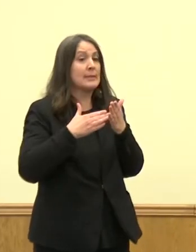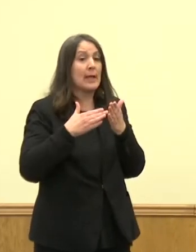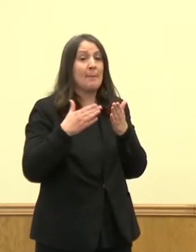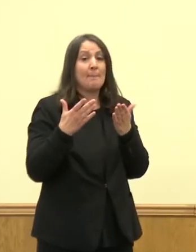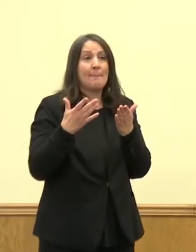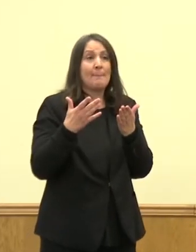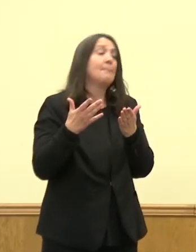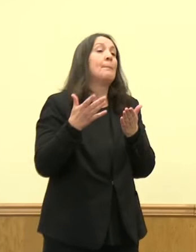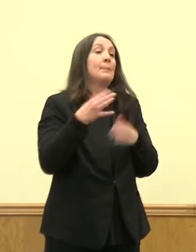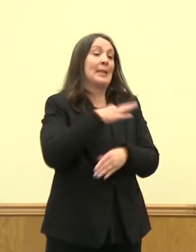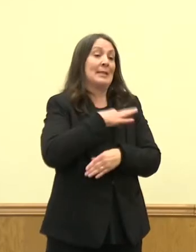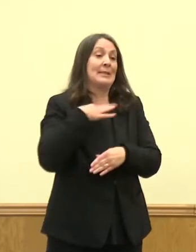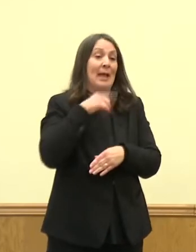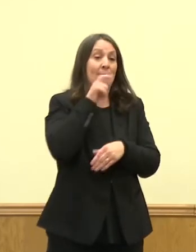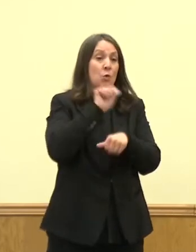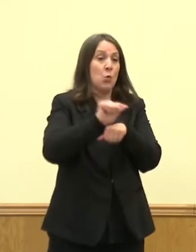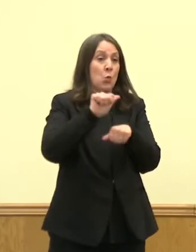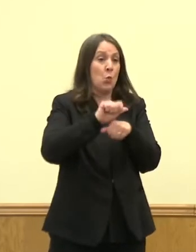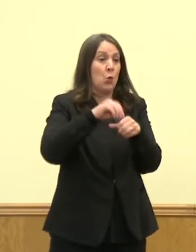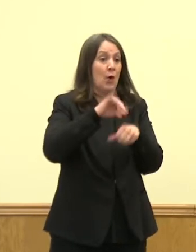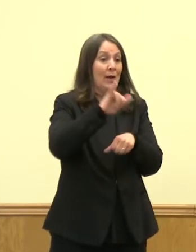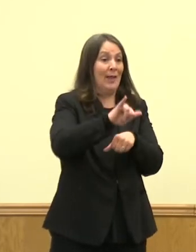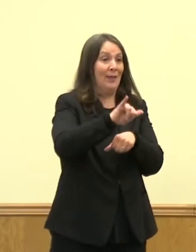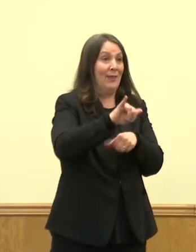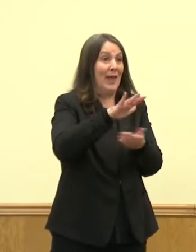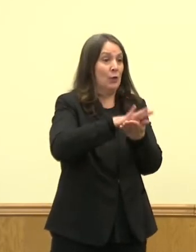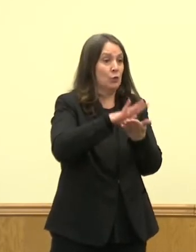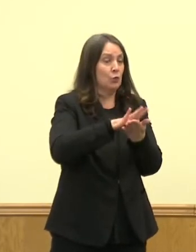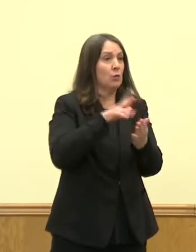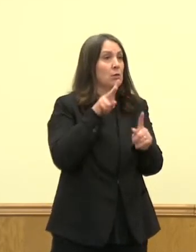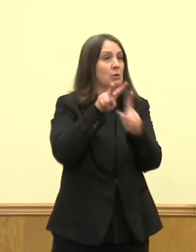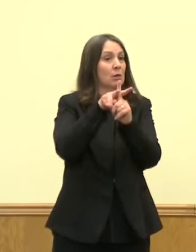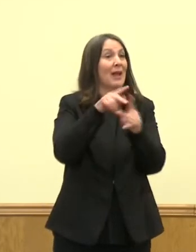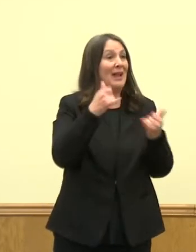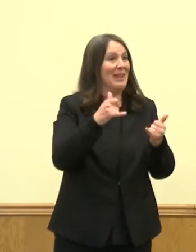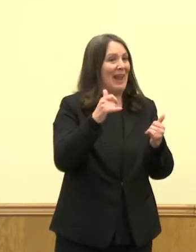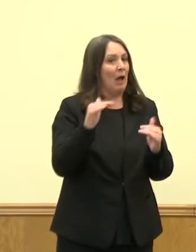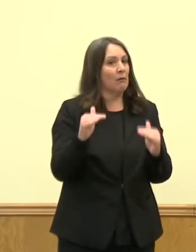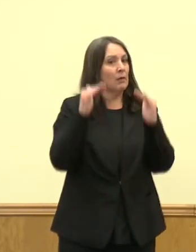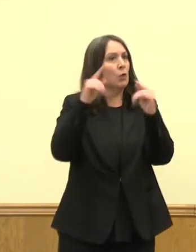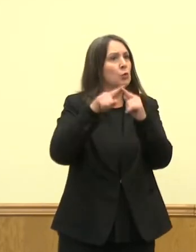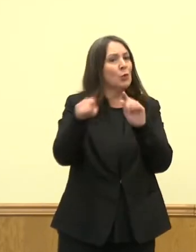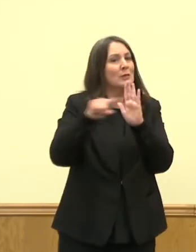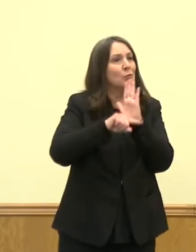those court cases were consolidated and it's being heard in the Sangamon court system.